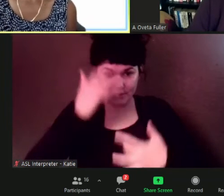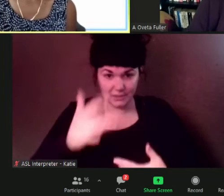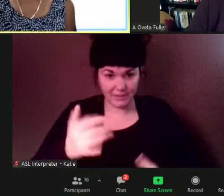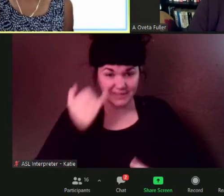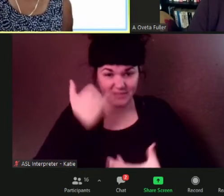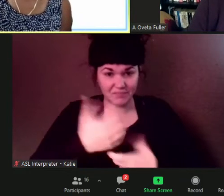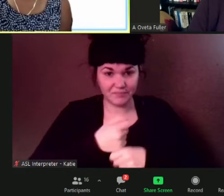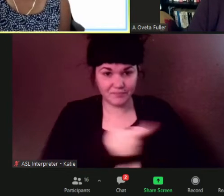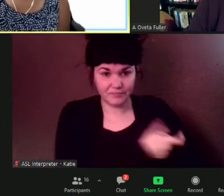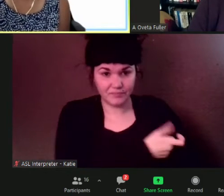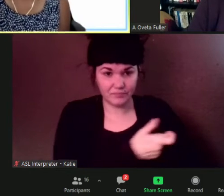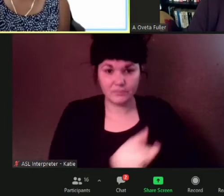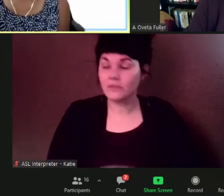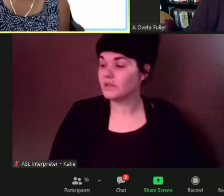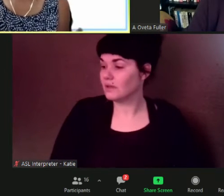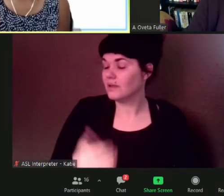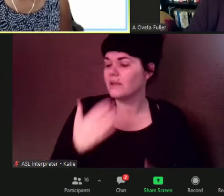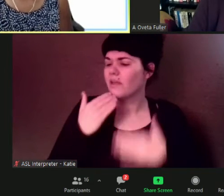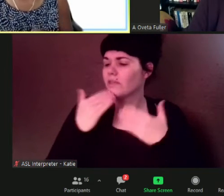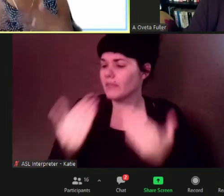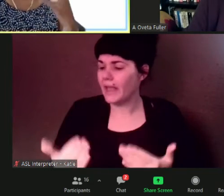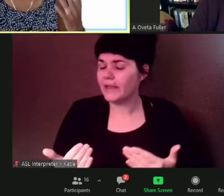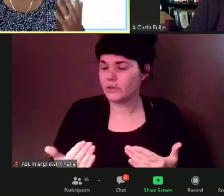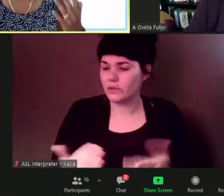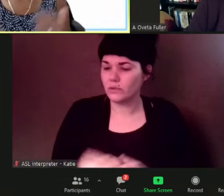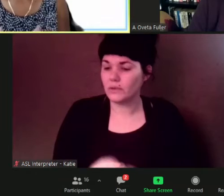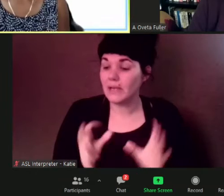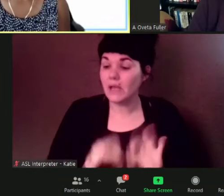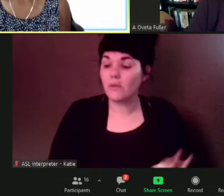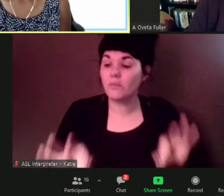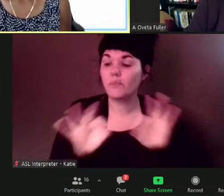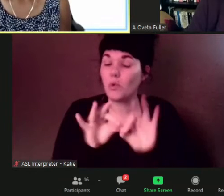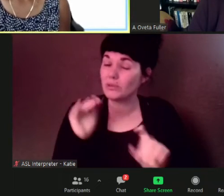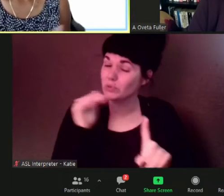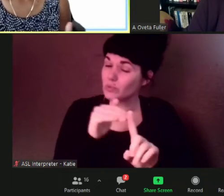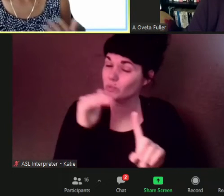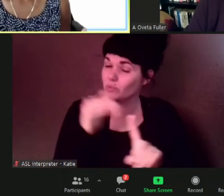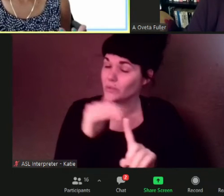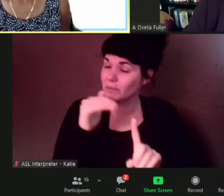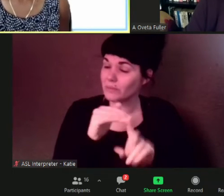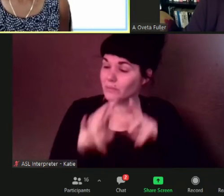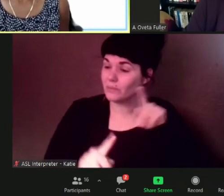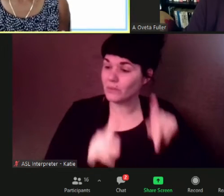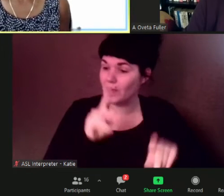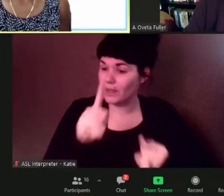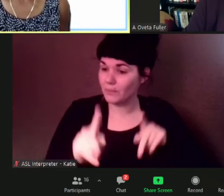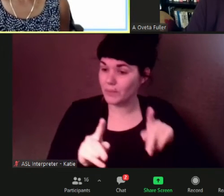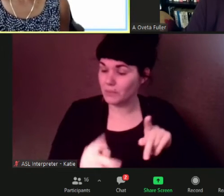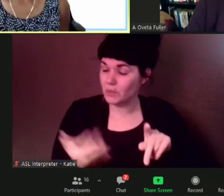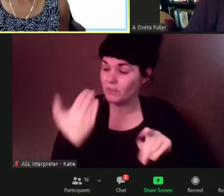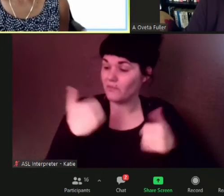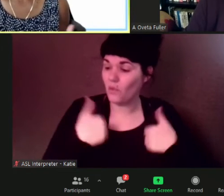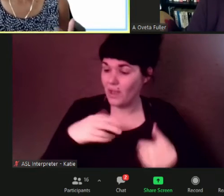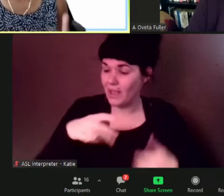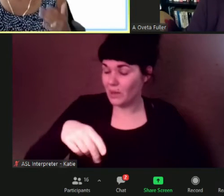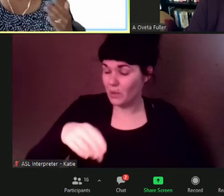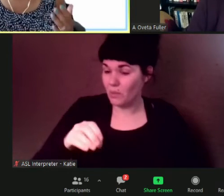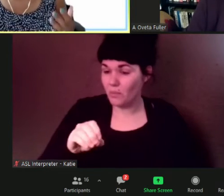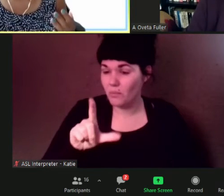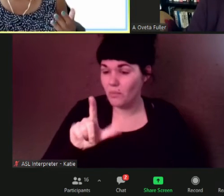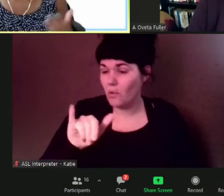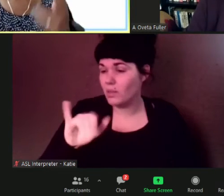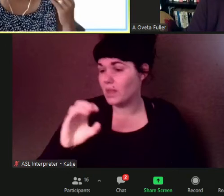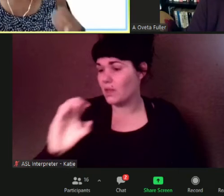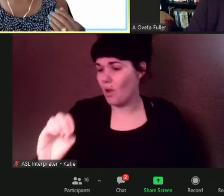diseases like polio diphtheria malaria that killed thousands if not millions over periods of time and through